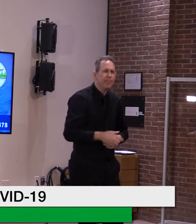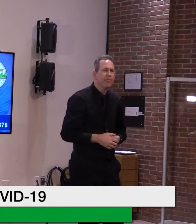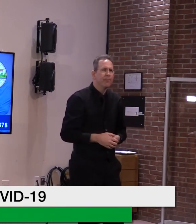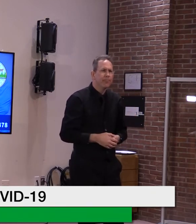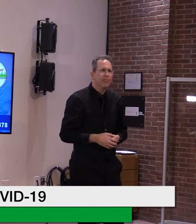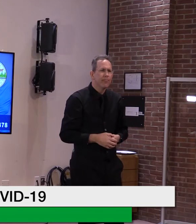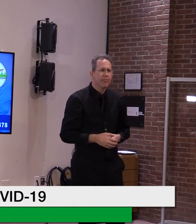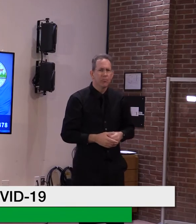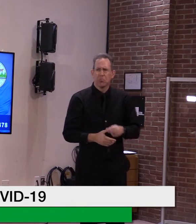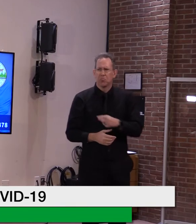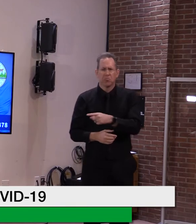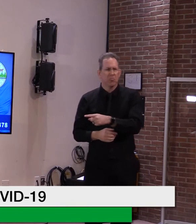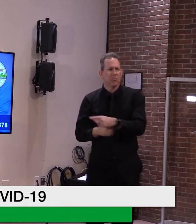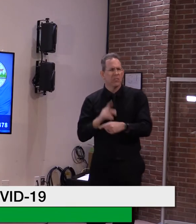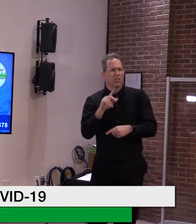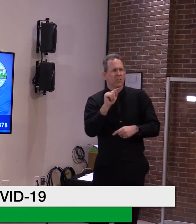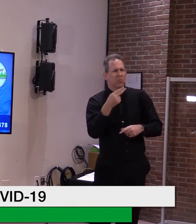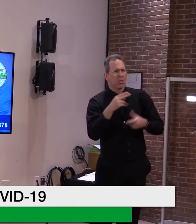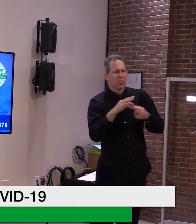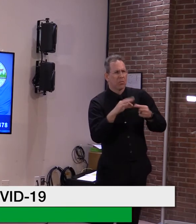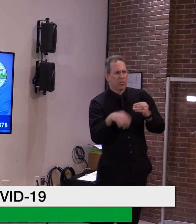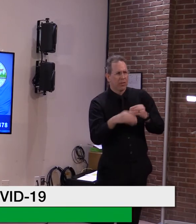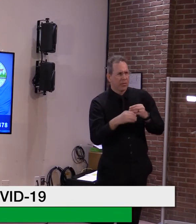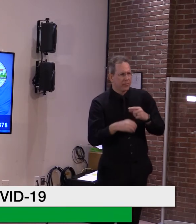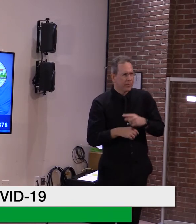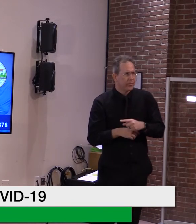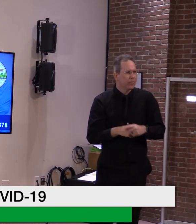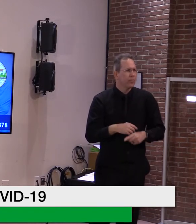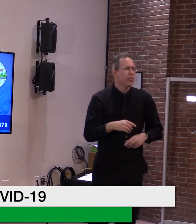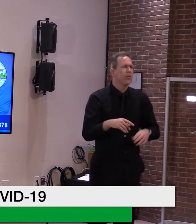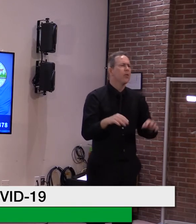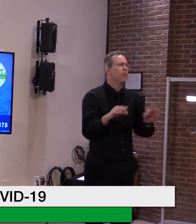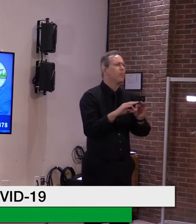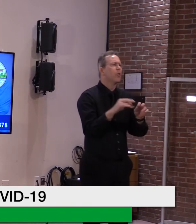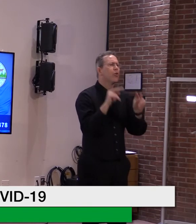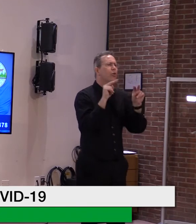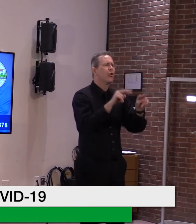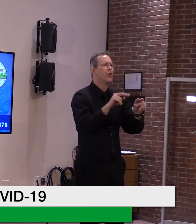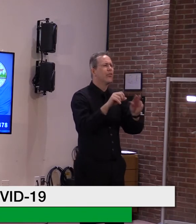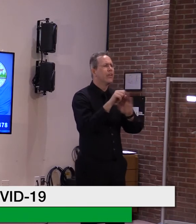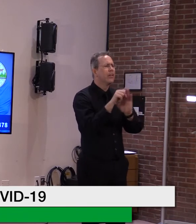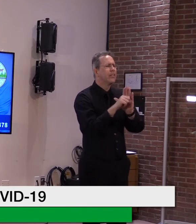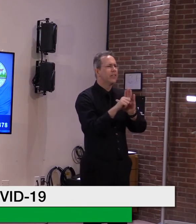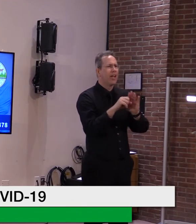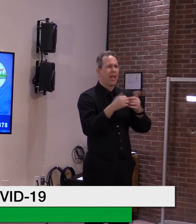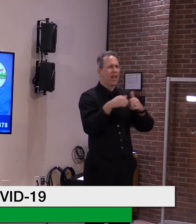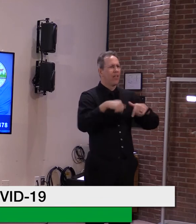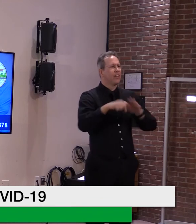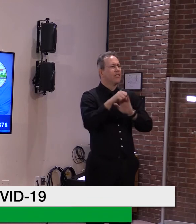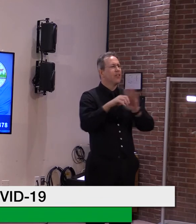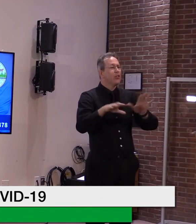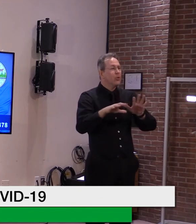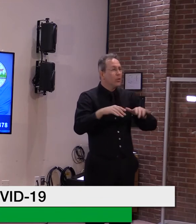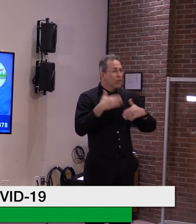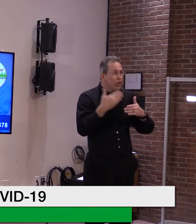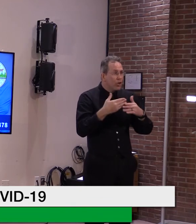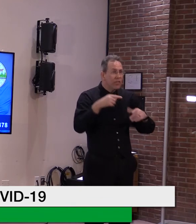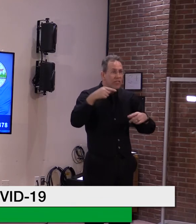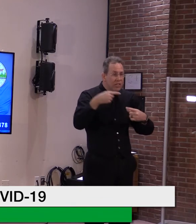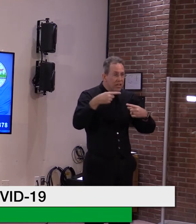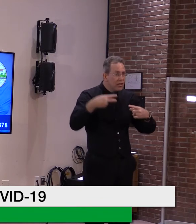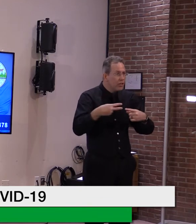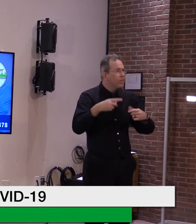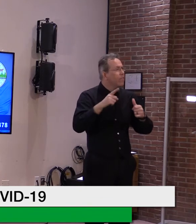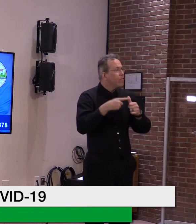Okay, Courtney, you also have got a look at, uh, how states are doing first and second dose. And we're, we're starting to get reports that some